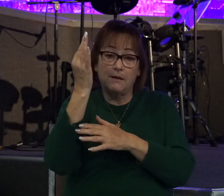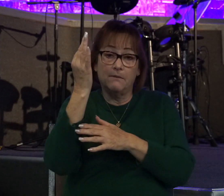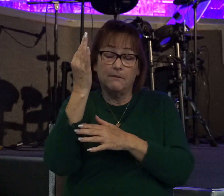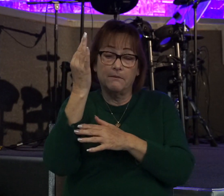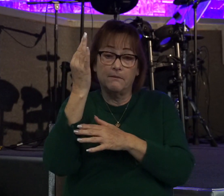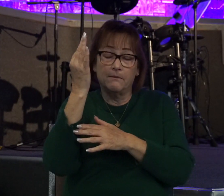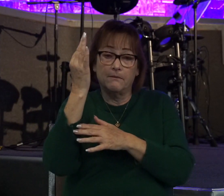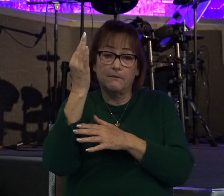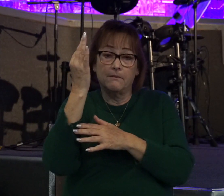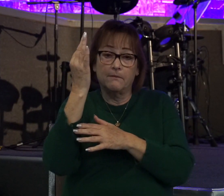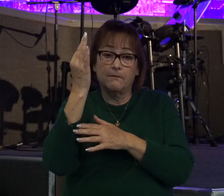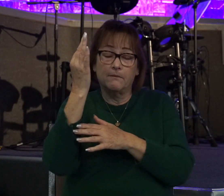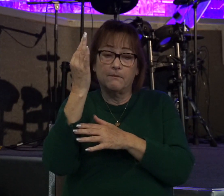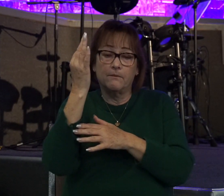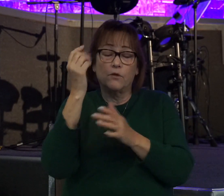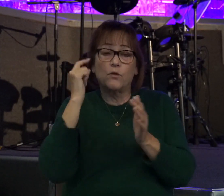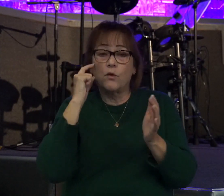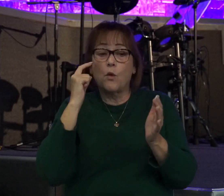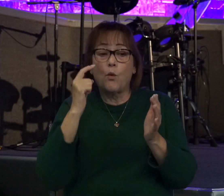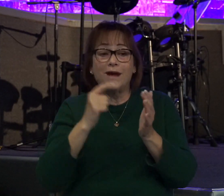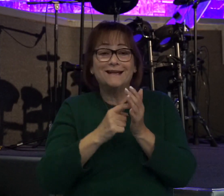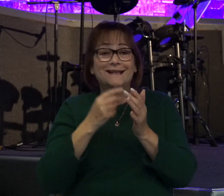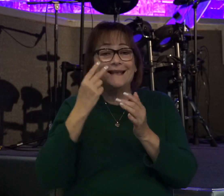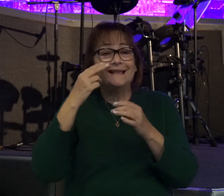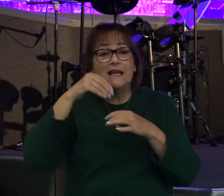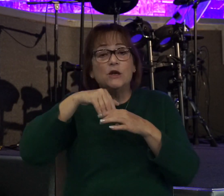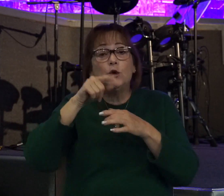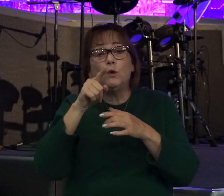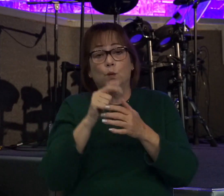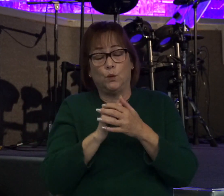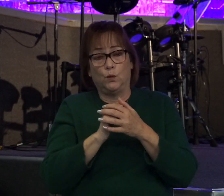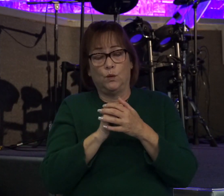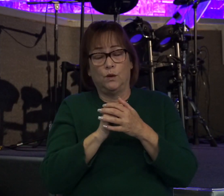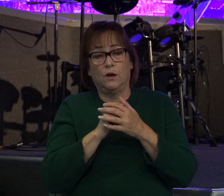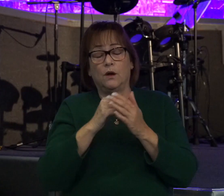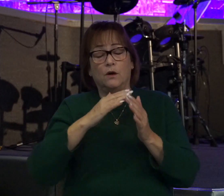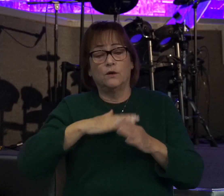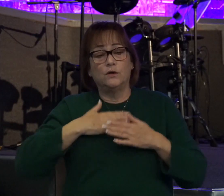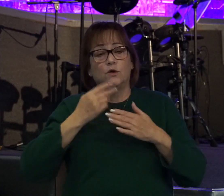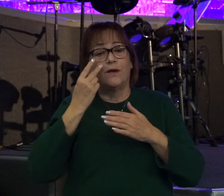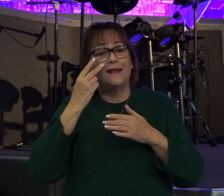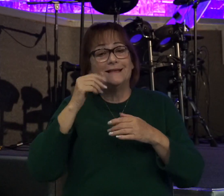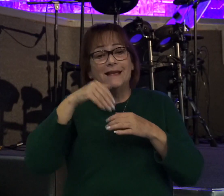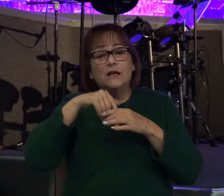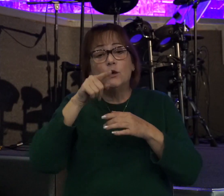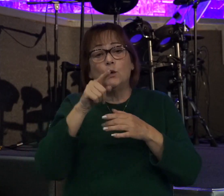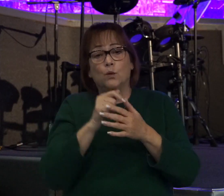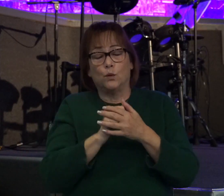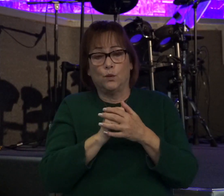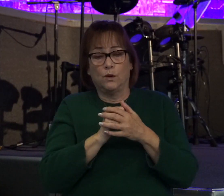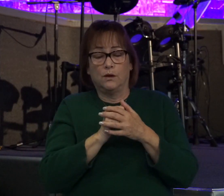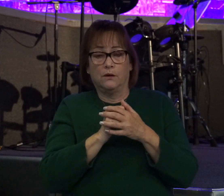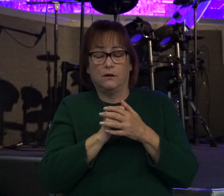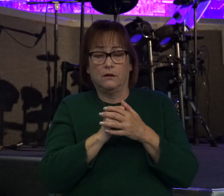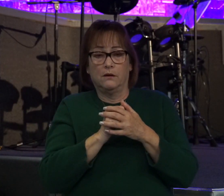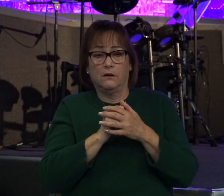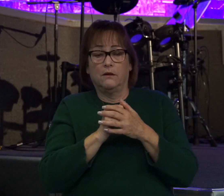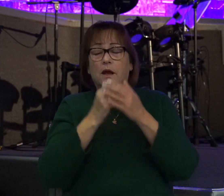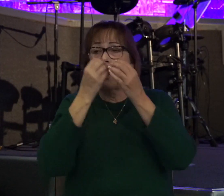through the witness they see in you, the joy they see in you, the obedience and